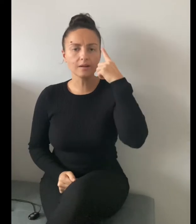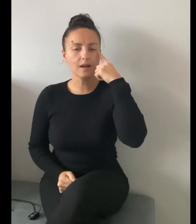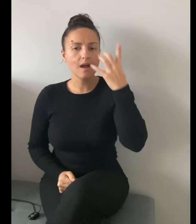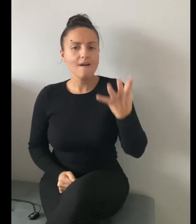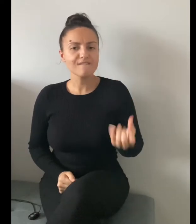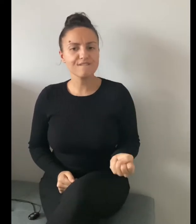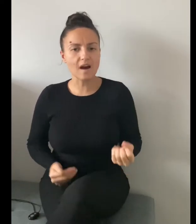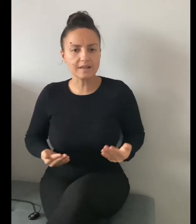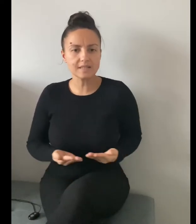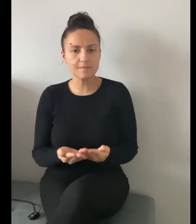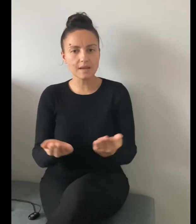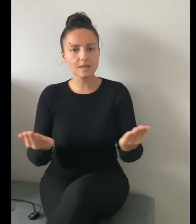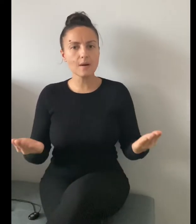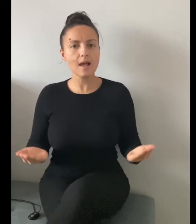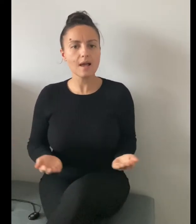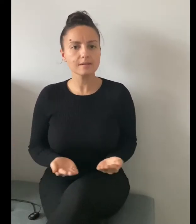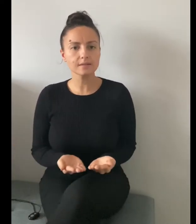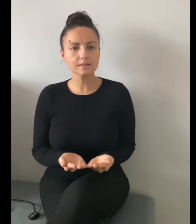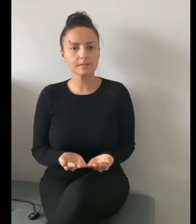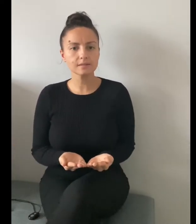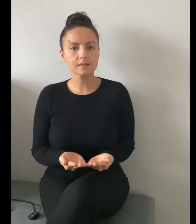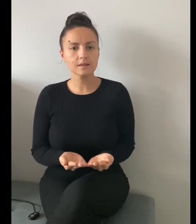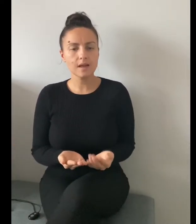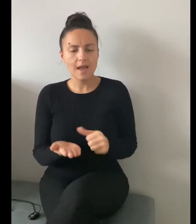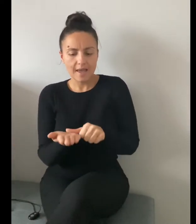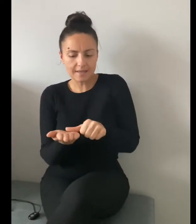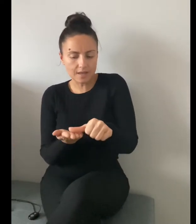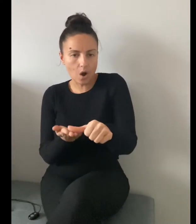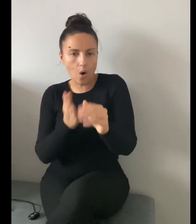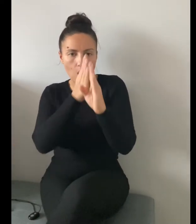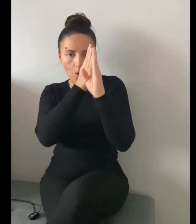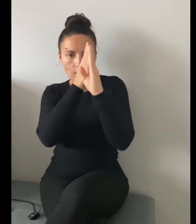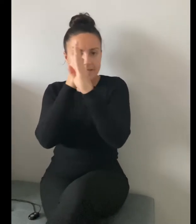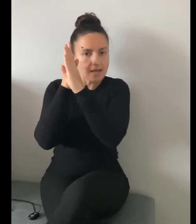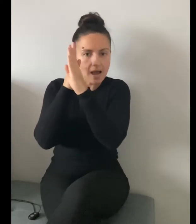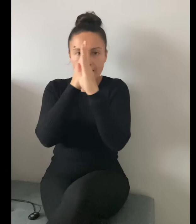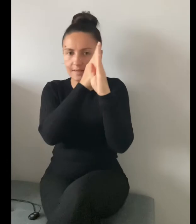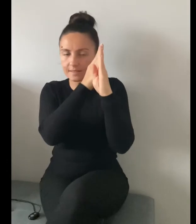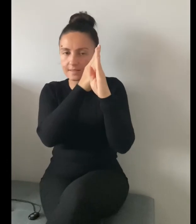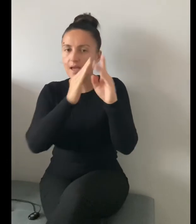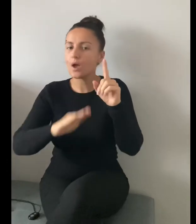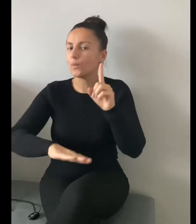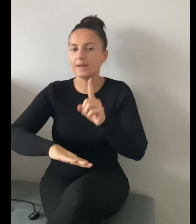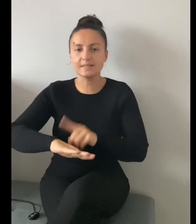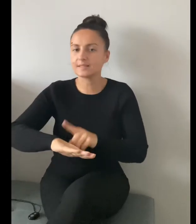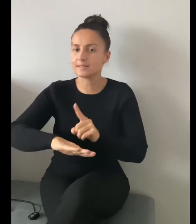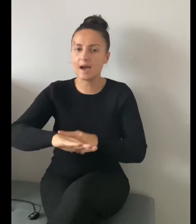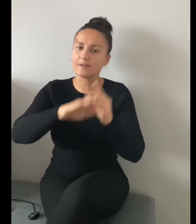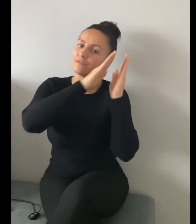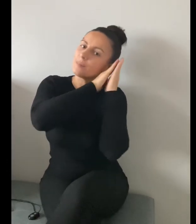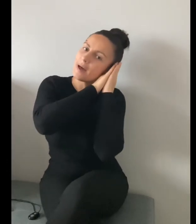find him anywhere. He always hides when it's time for bed.